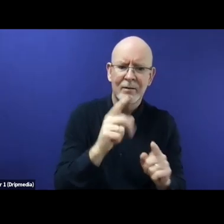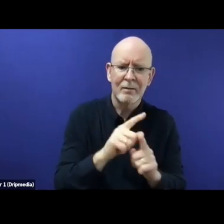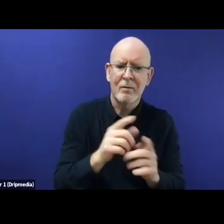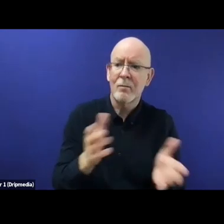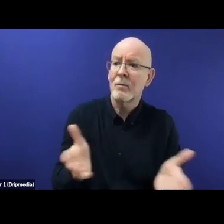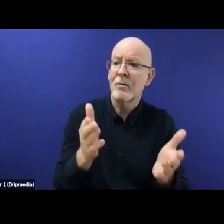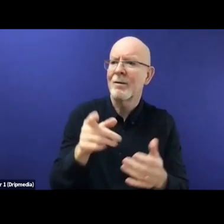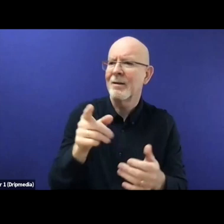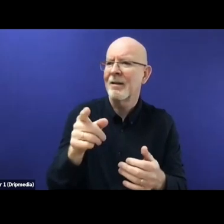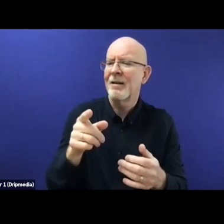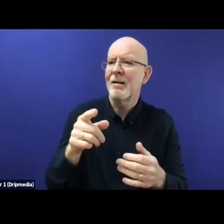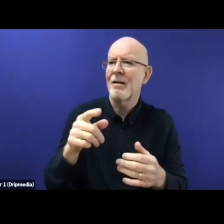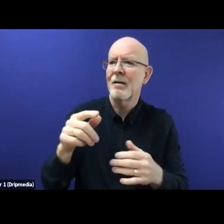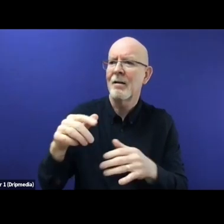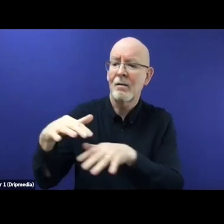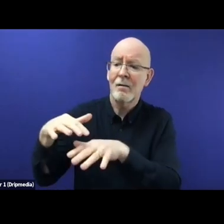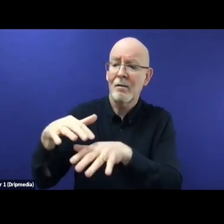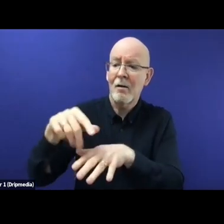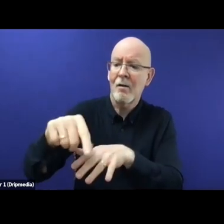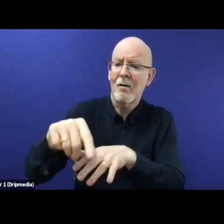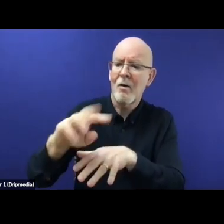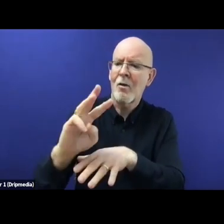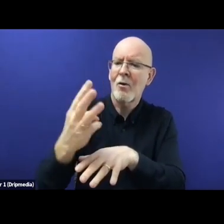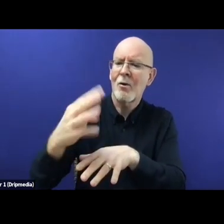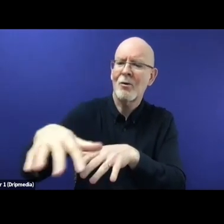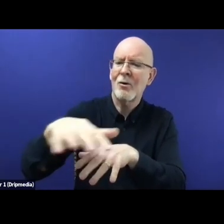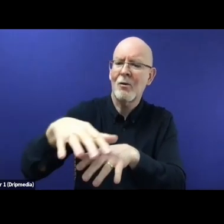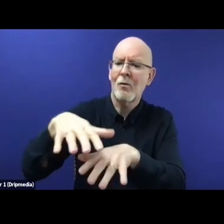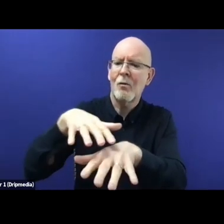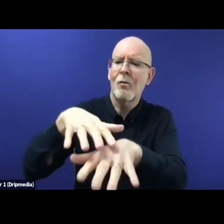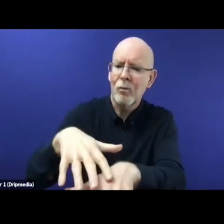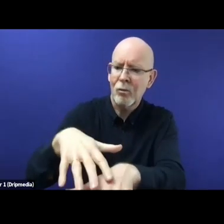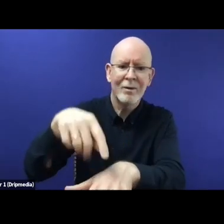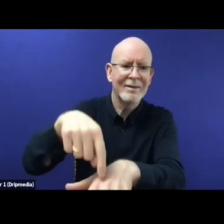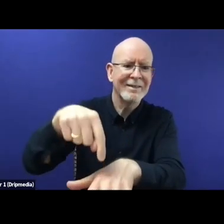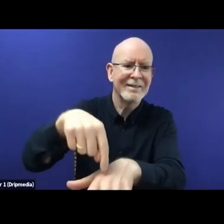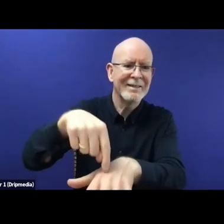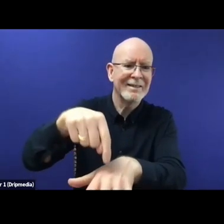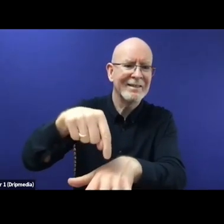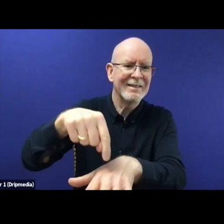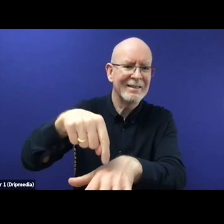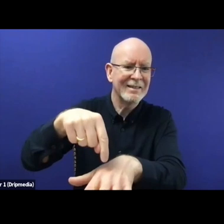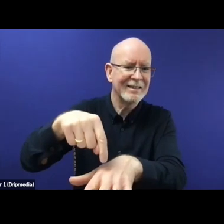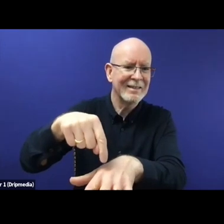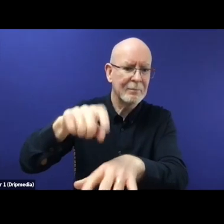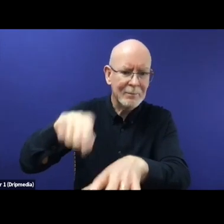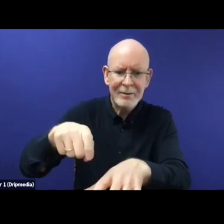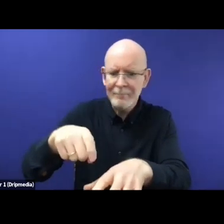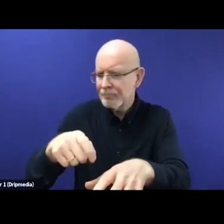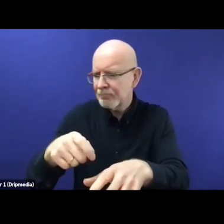potential impacts of the emerging policies and